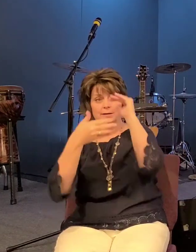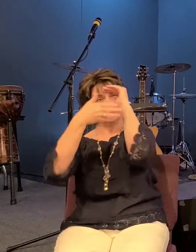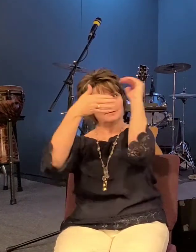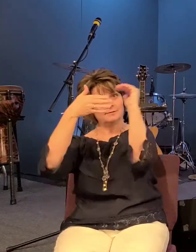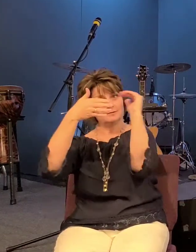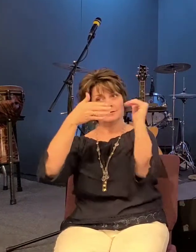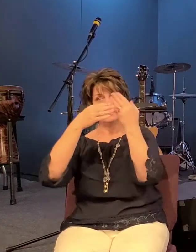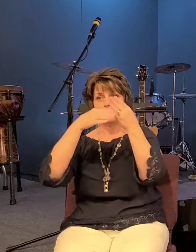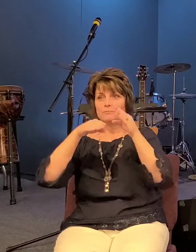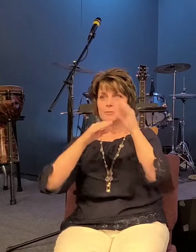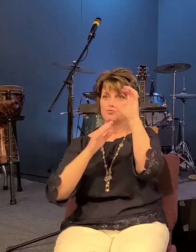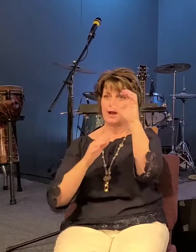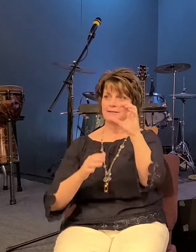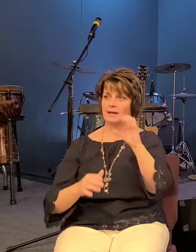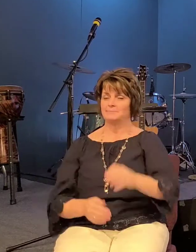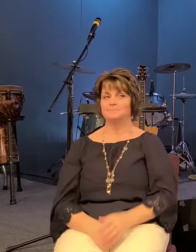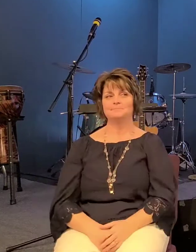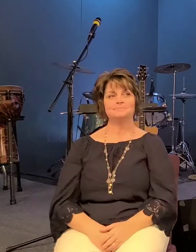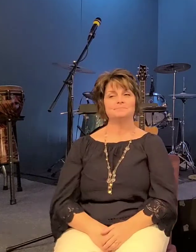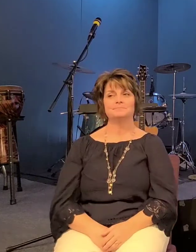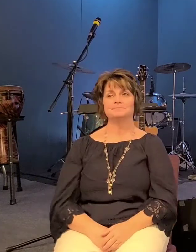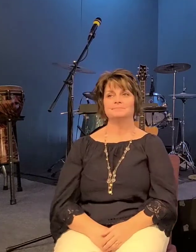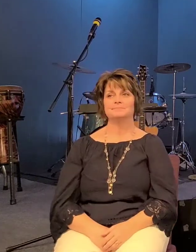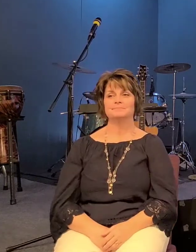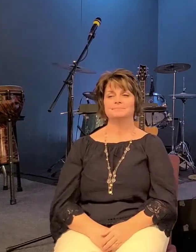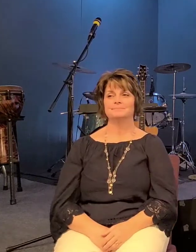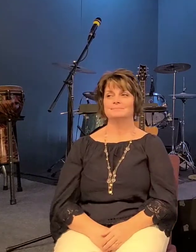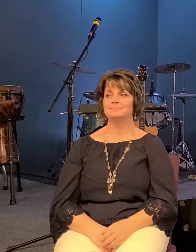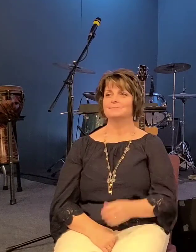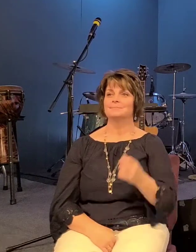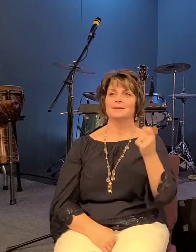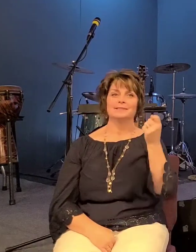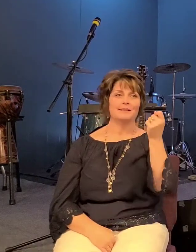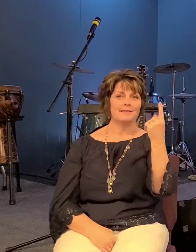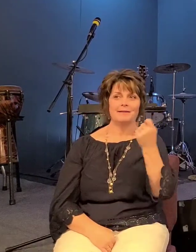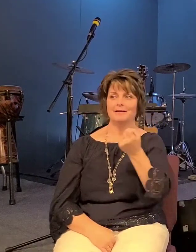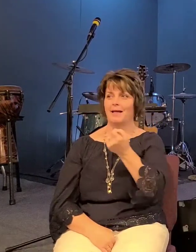it's 11 11 by the way i love you folks